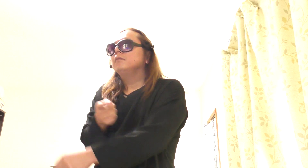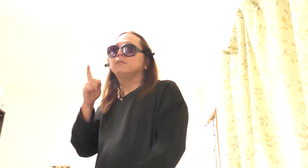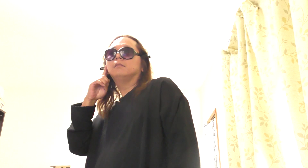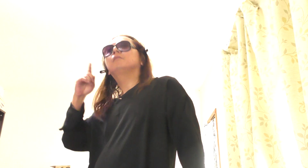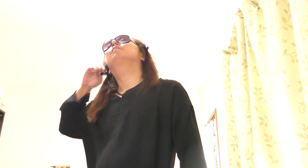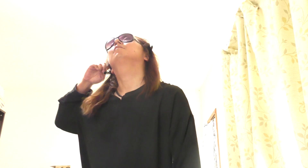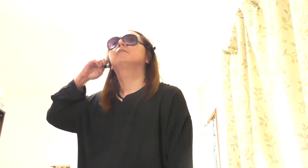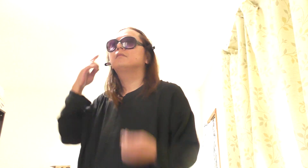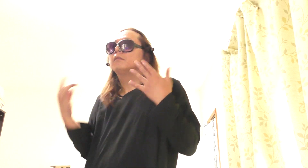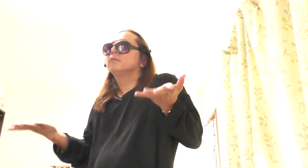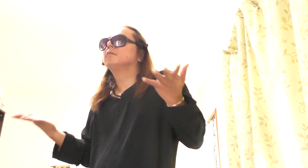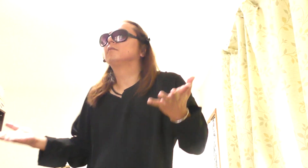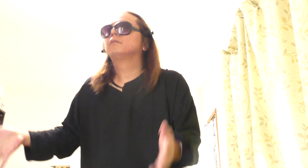of crying I don't know.